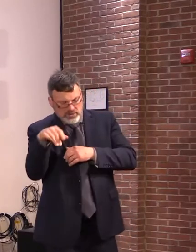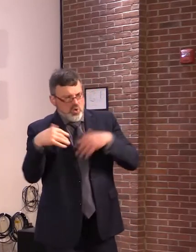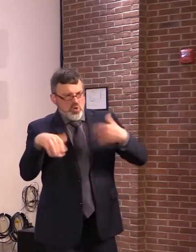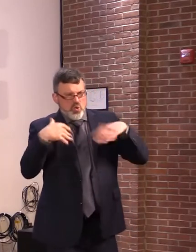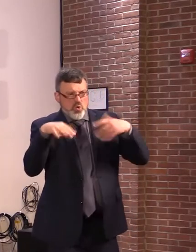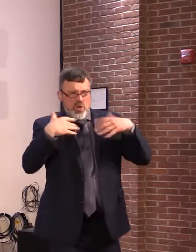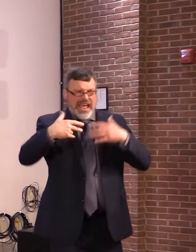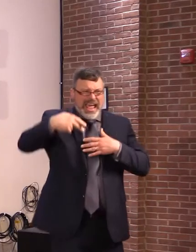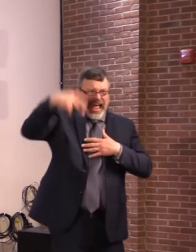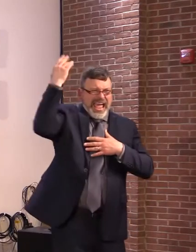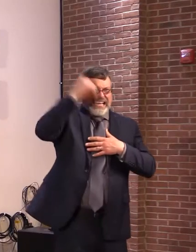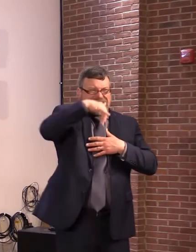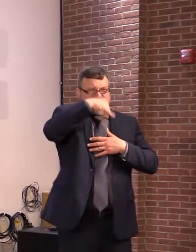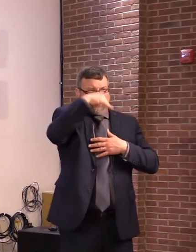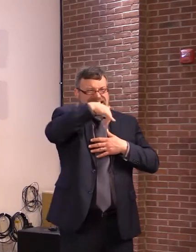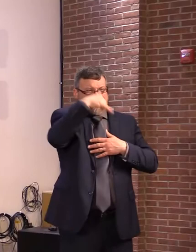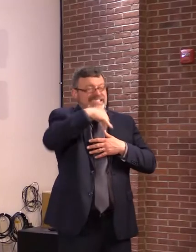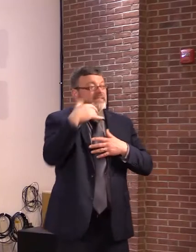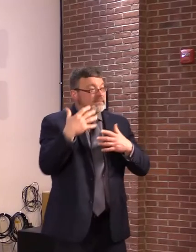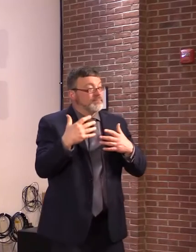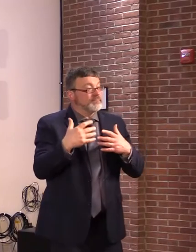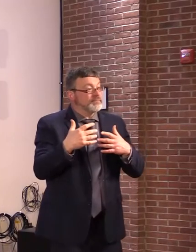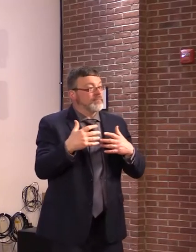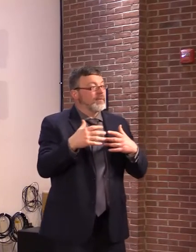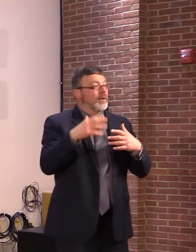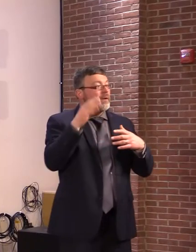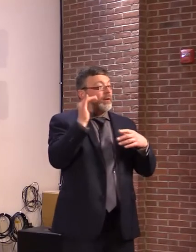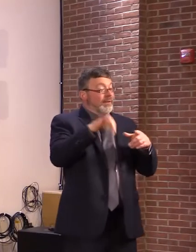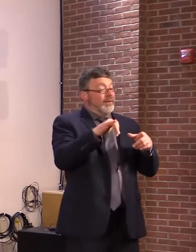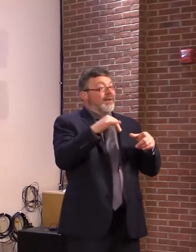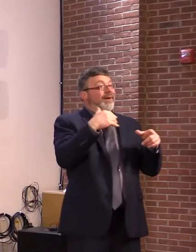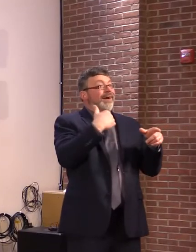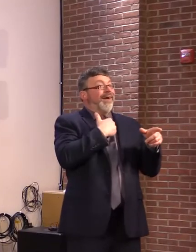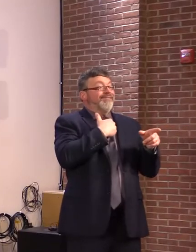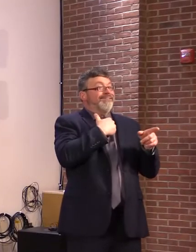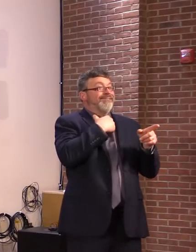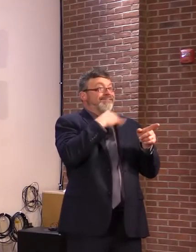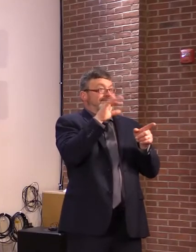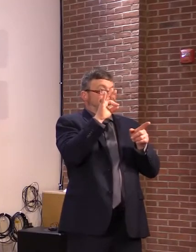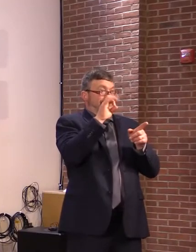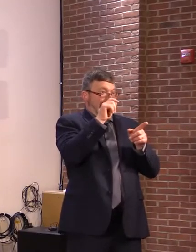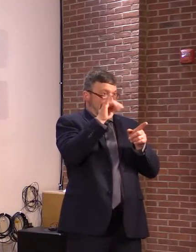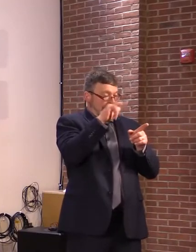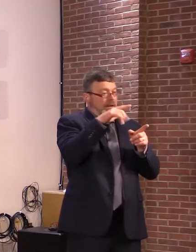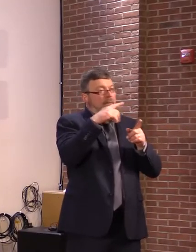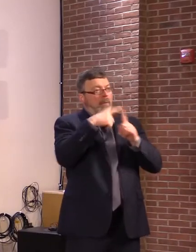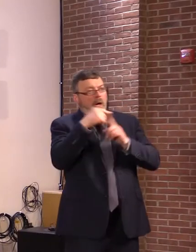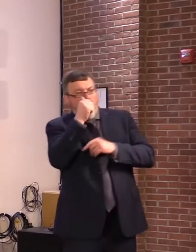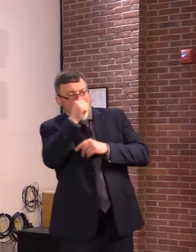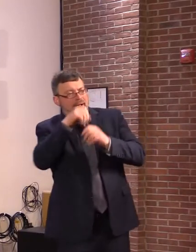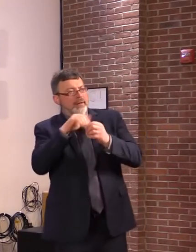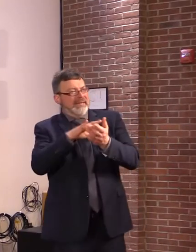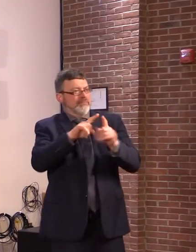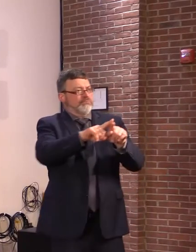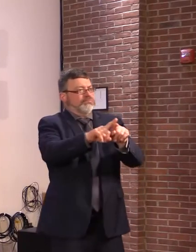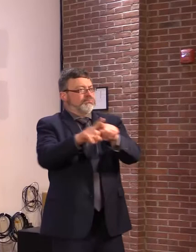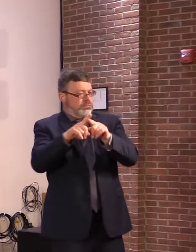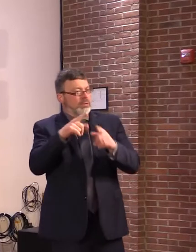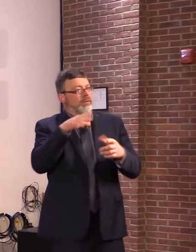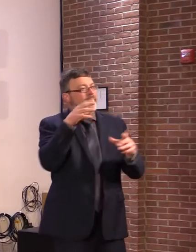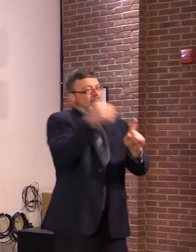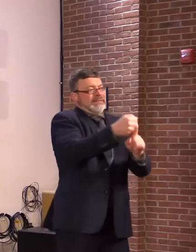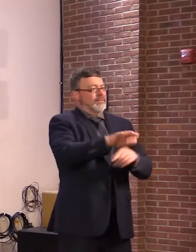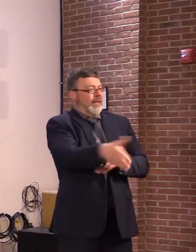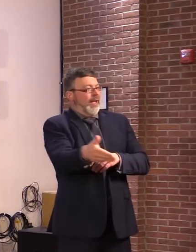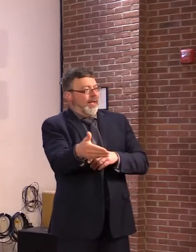combination of fentanyl and cocaine. So please help share this message widely. Finally, if you or someone